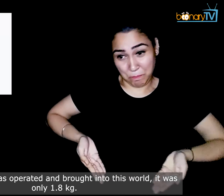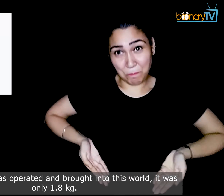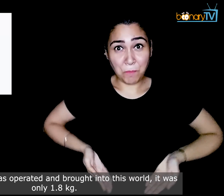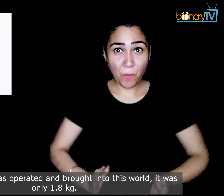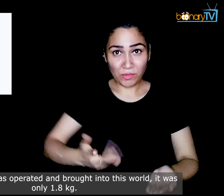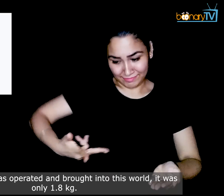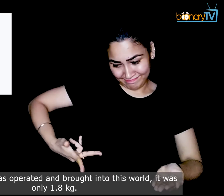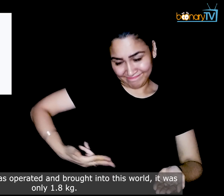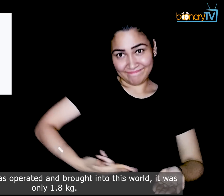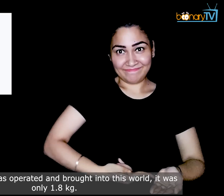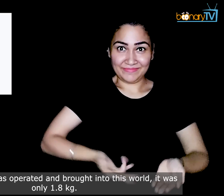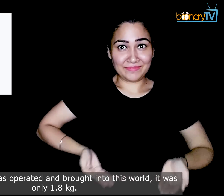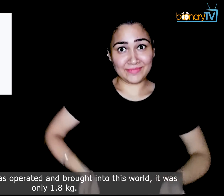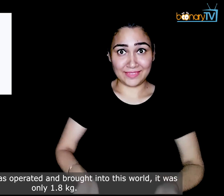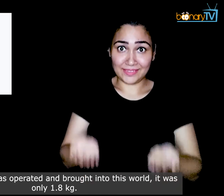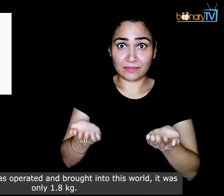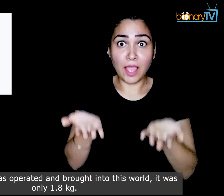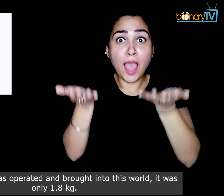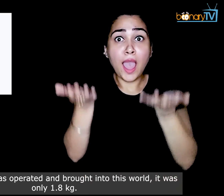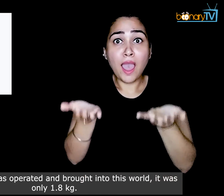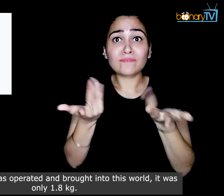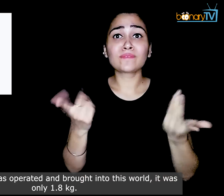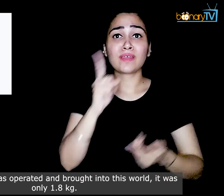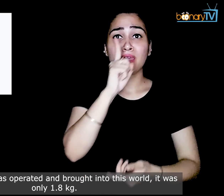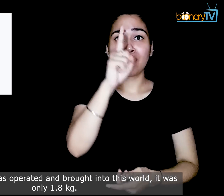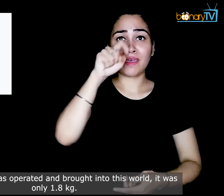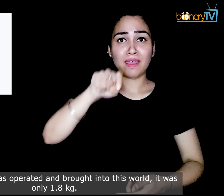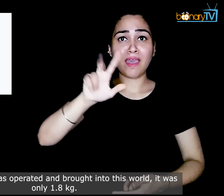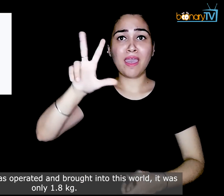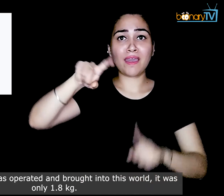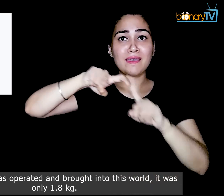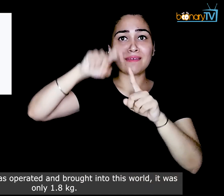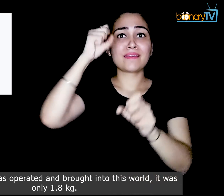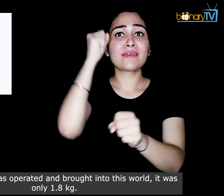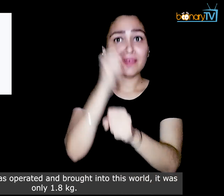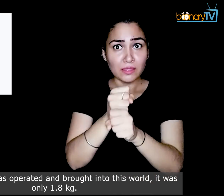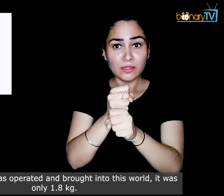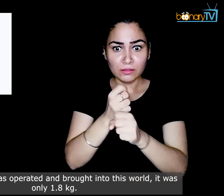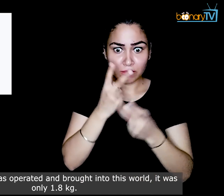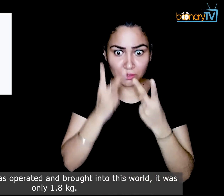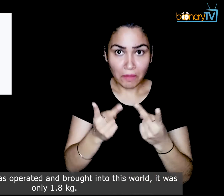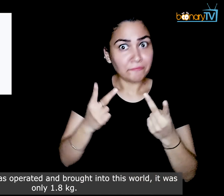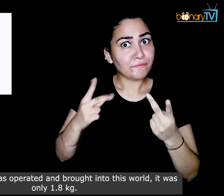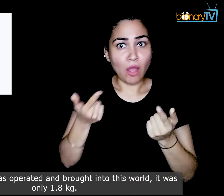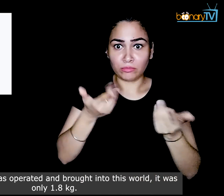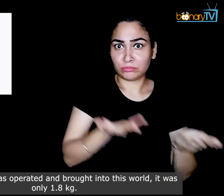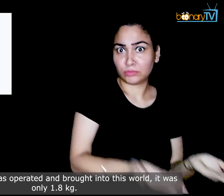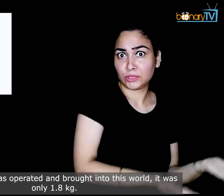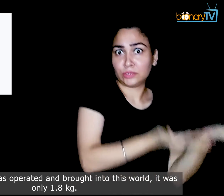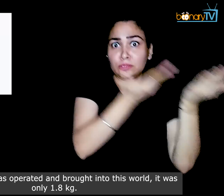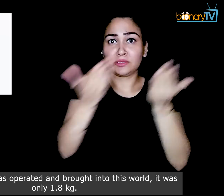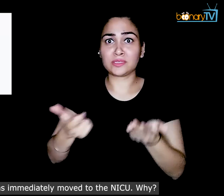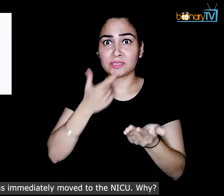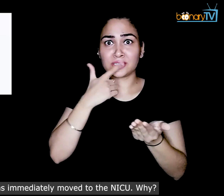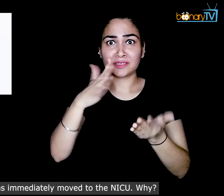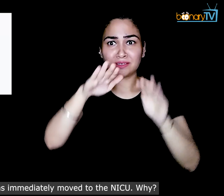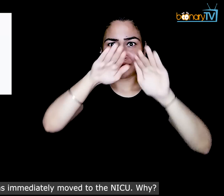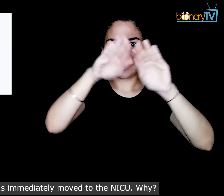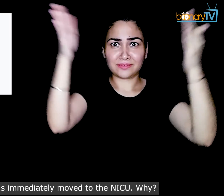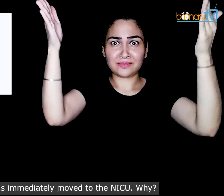the baby was operated and brought into this world, it was only 1.8 kg. the baby was